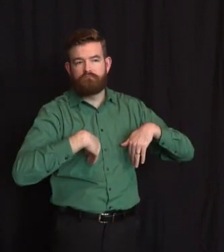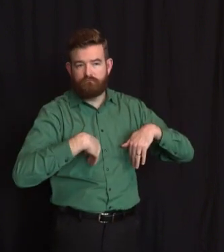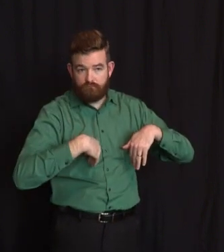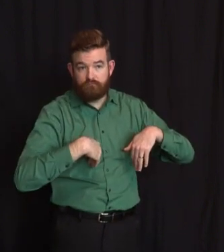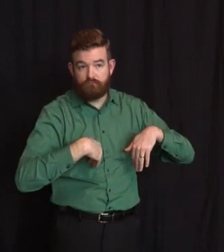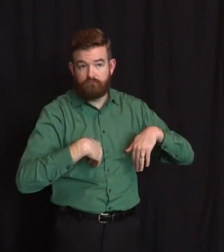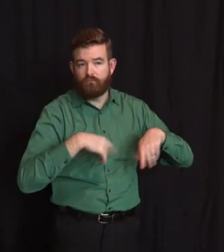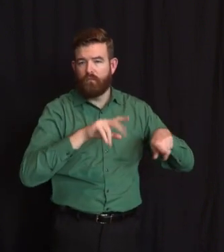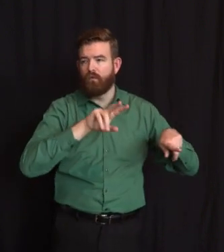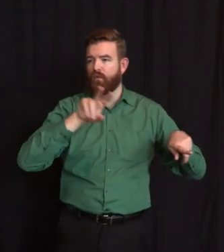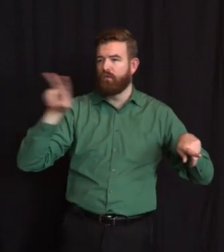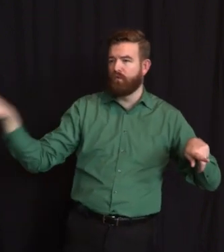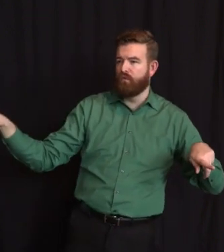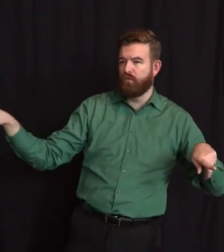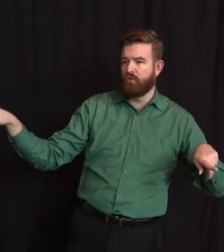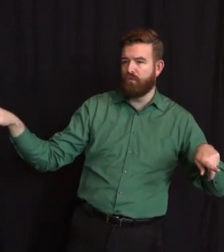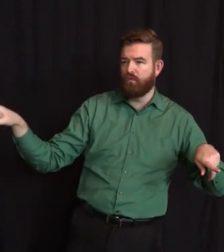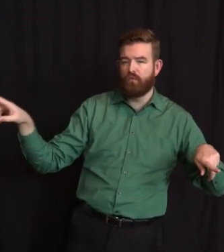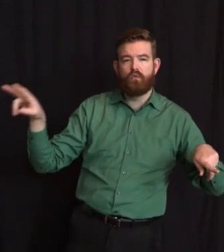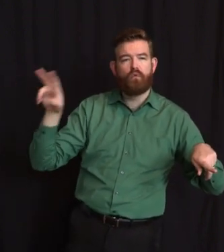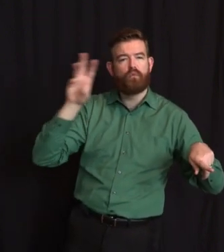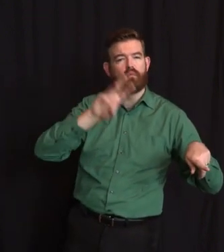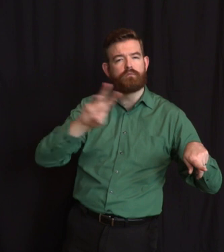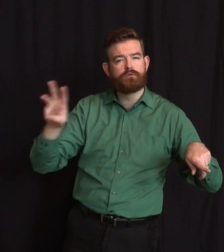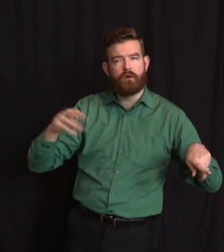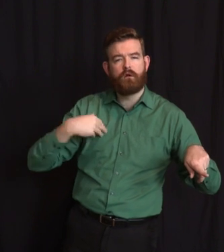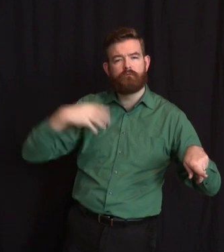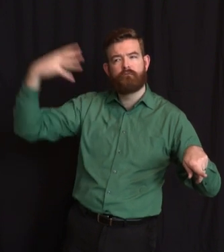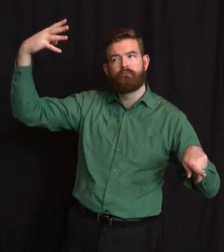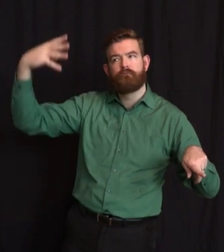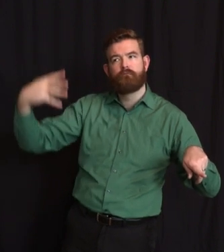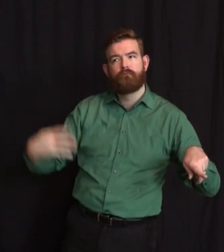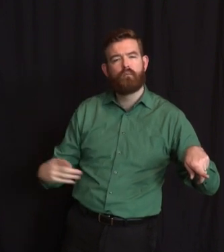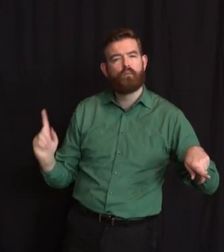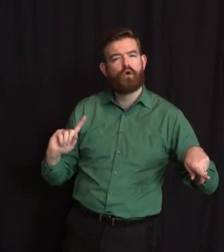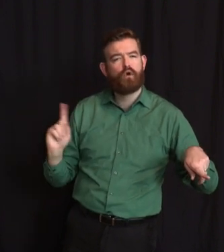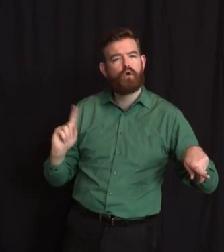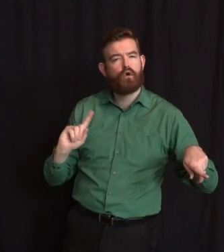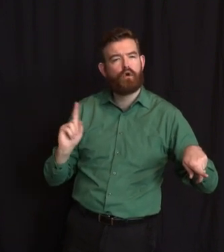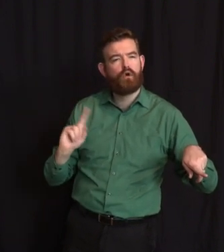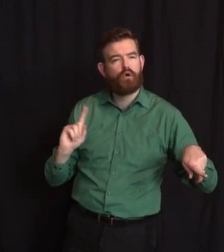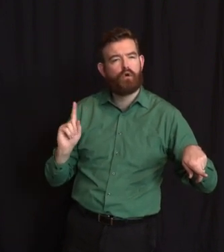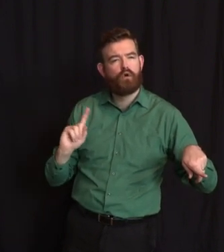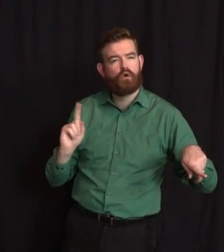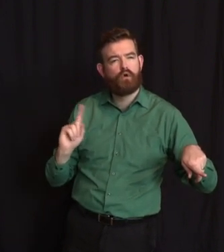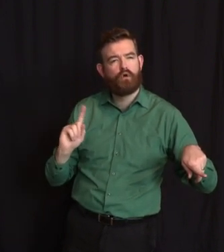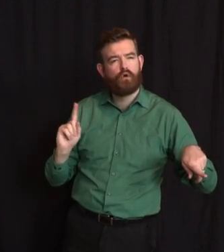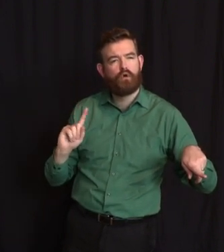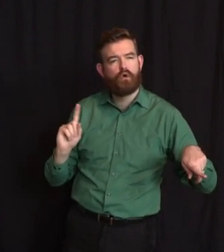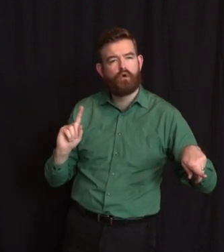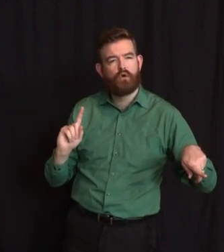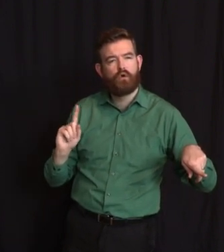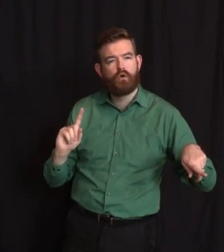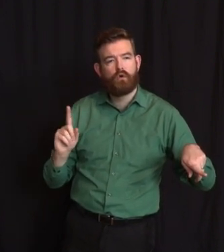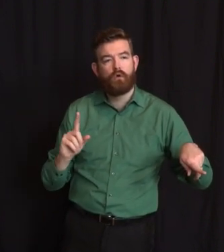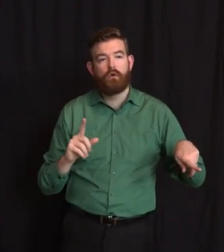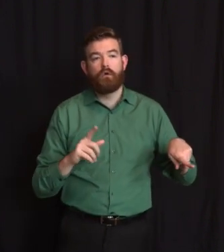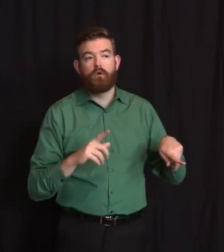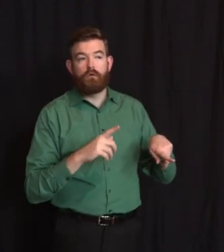But there are many more privately run sites that your primary care practitioner can direct you to if you need to be tested.